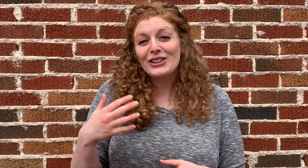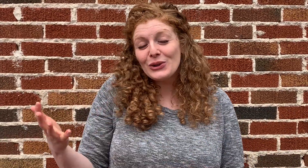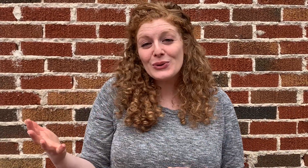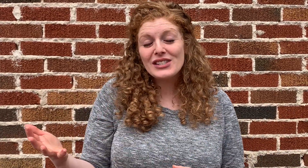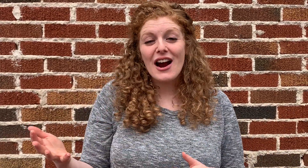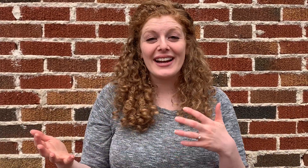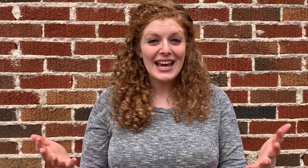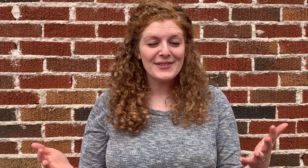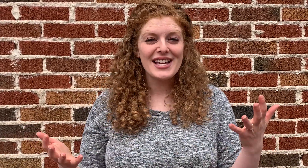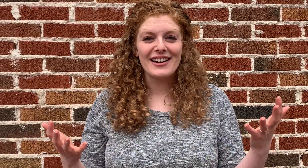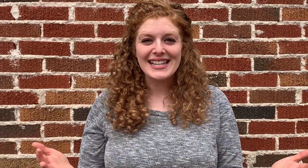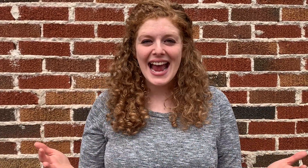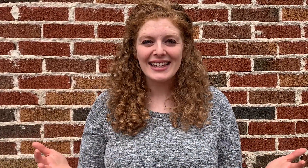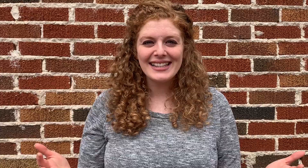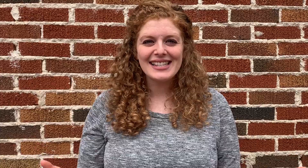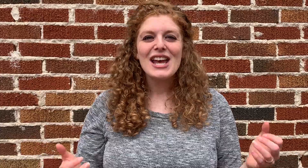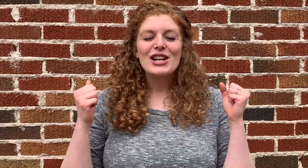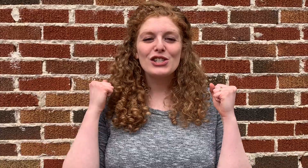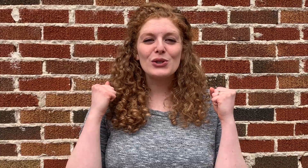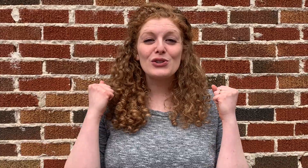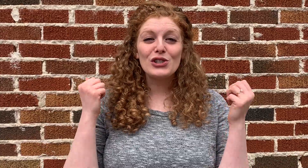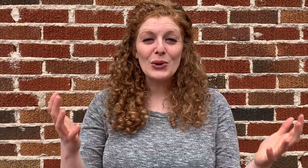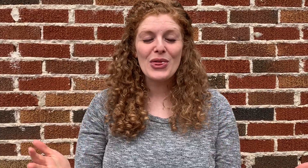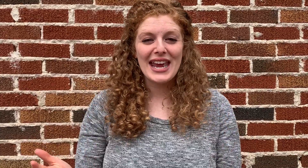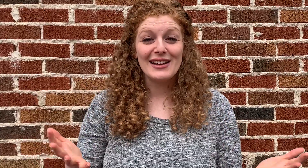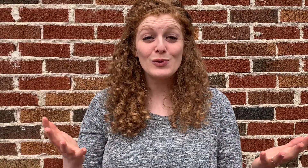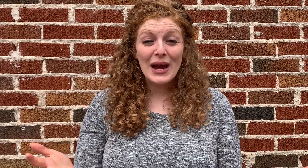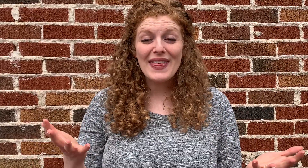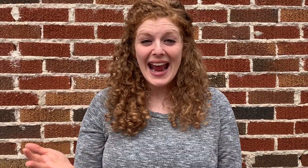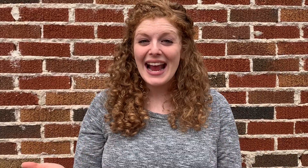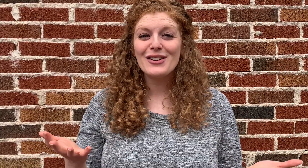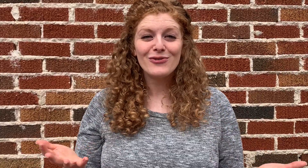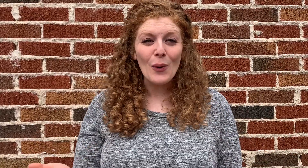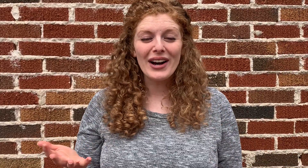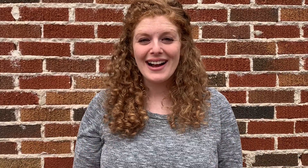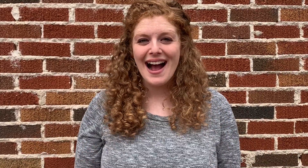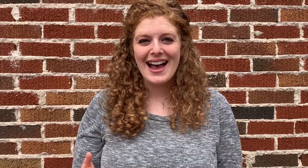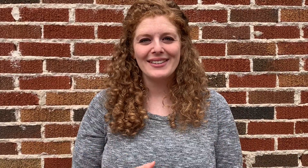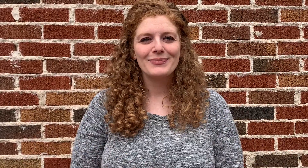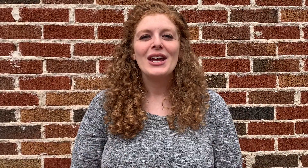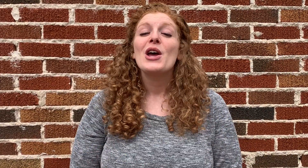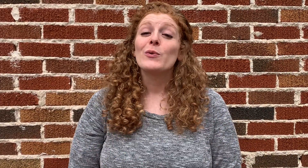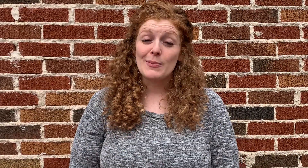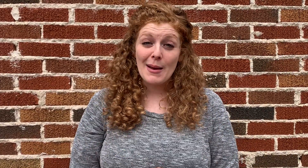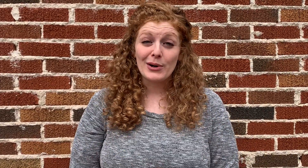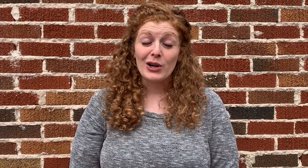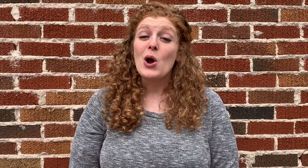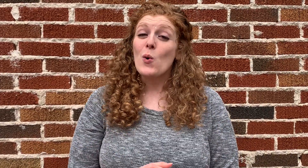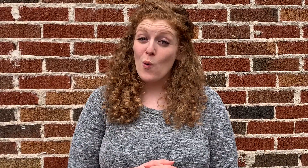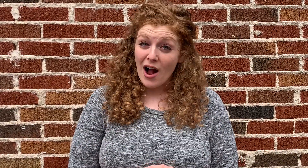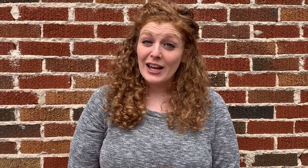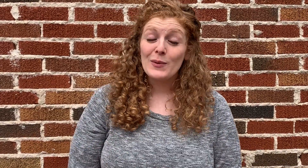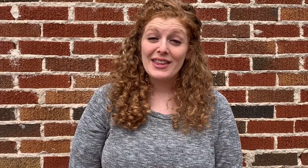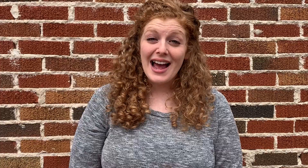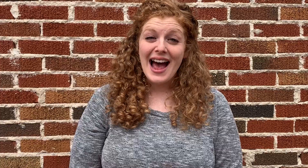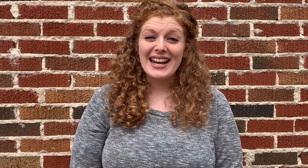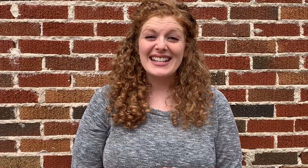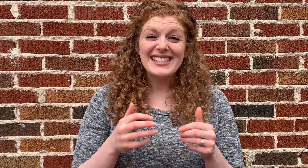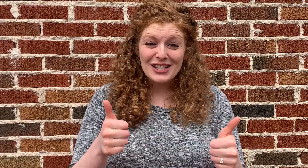use our gifts and our talents to do things with and for God. Remember, walking with God is such